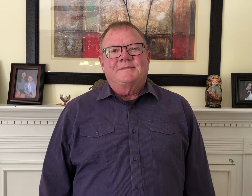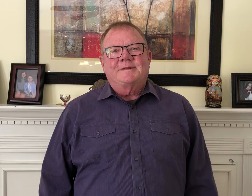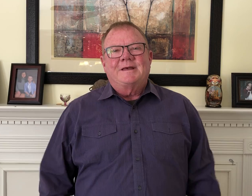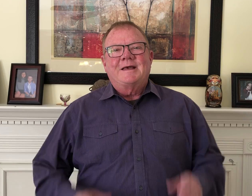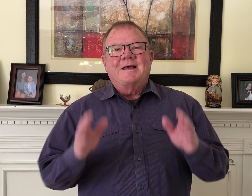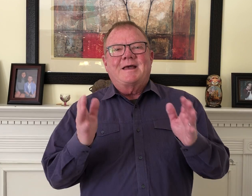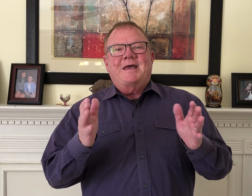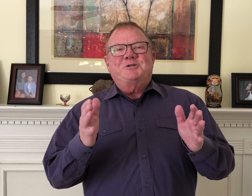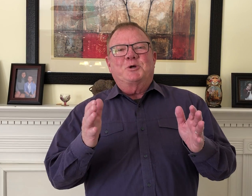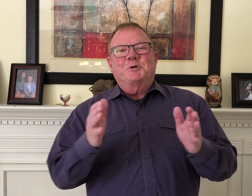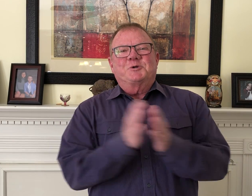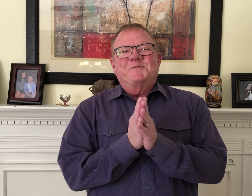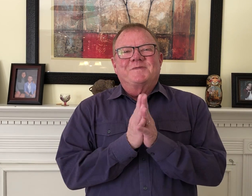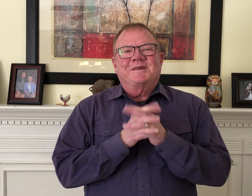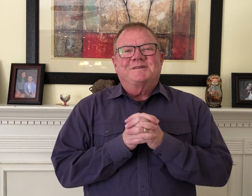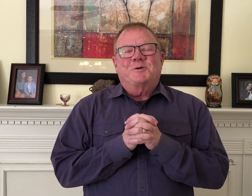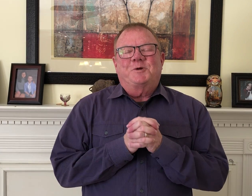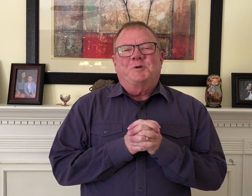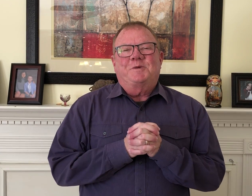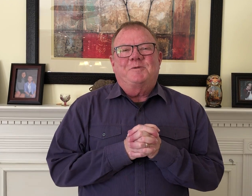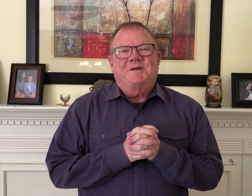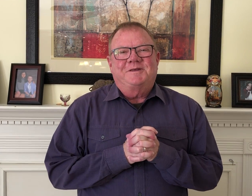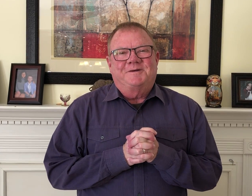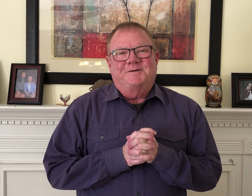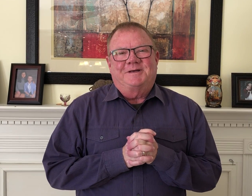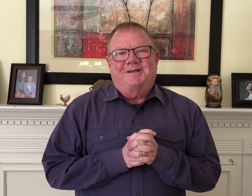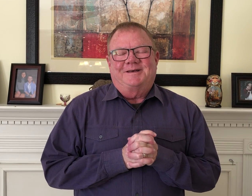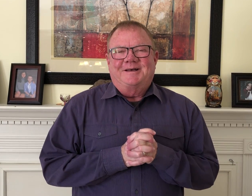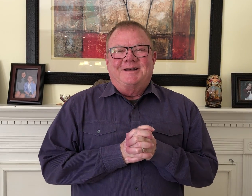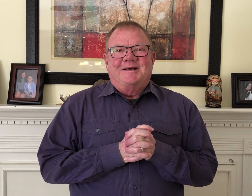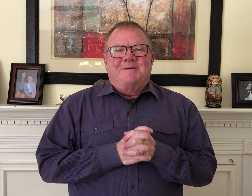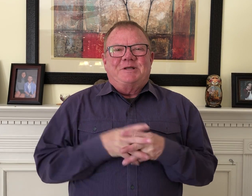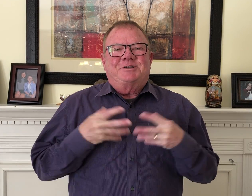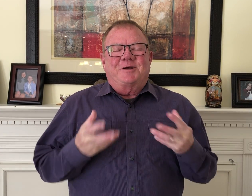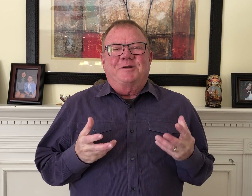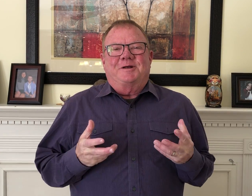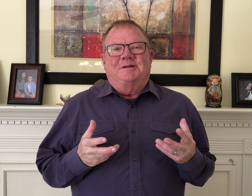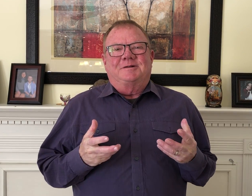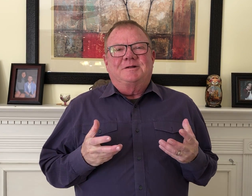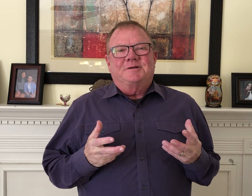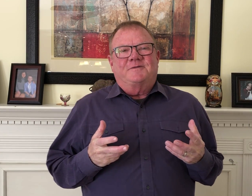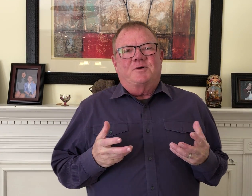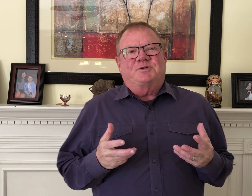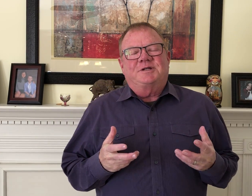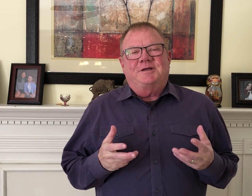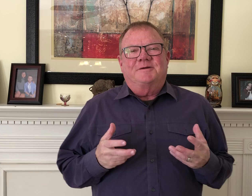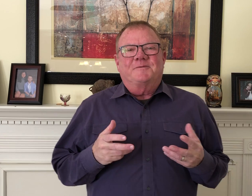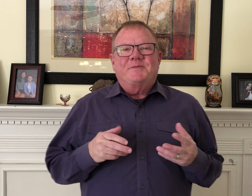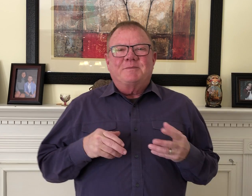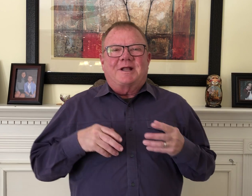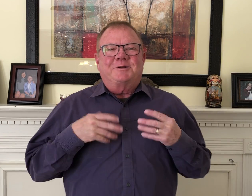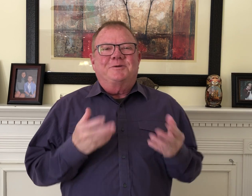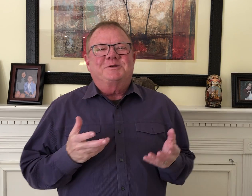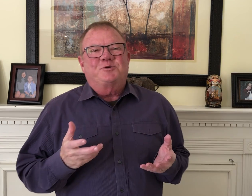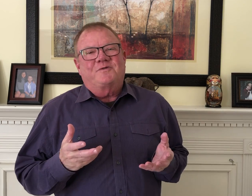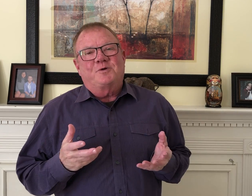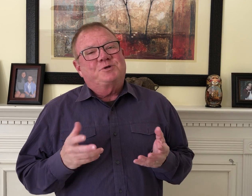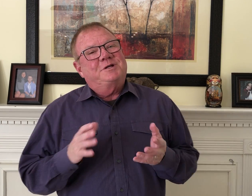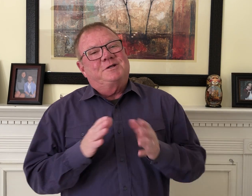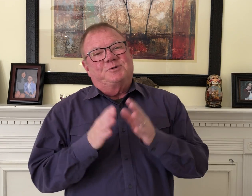Hey church, so good to be with you and be sharing a little devotion here, but I turned this devotion into